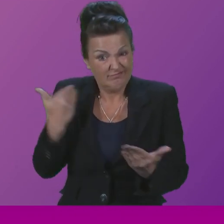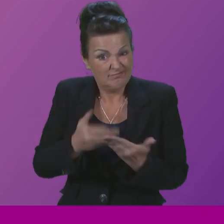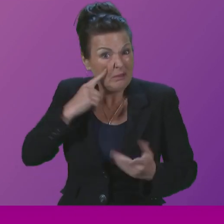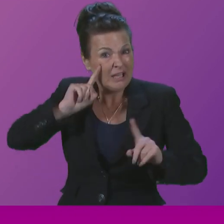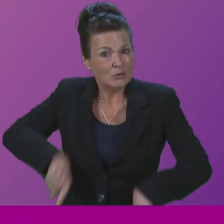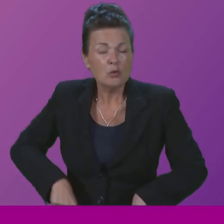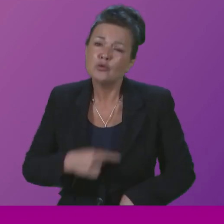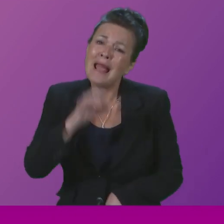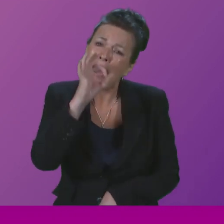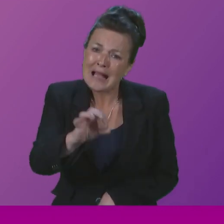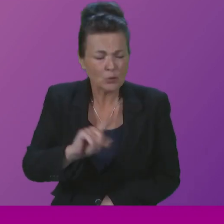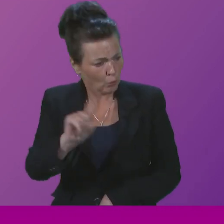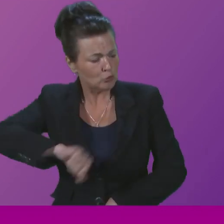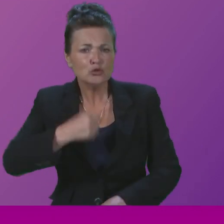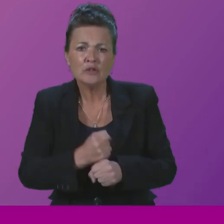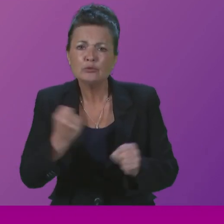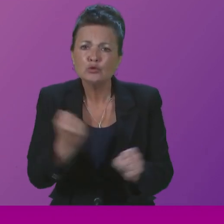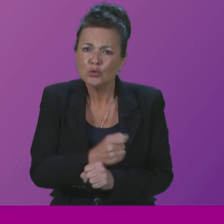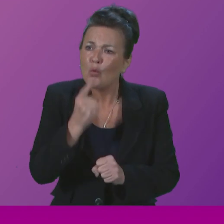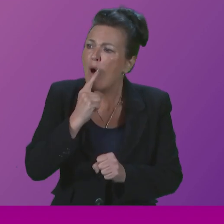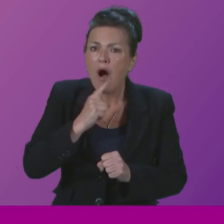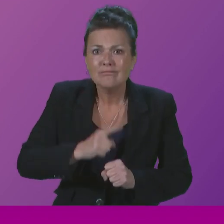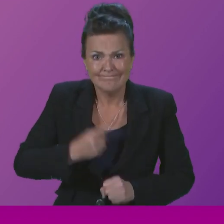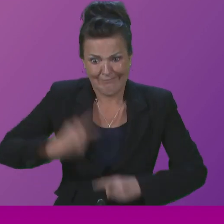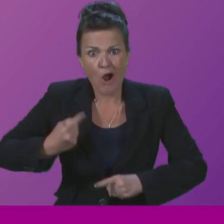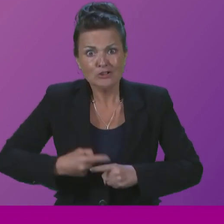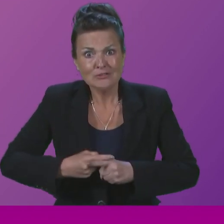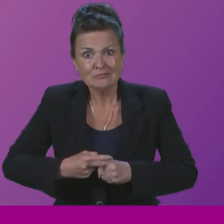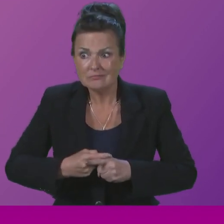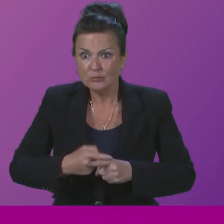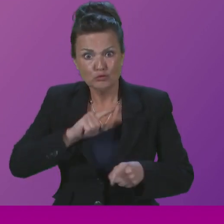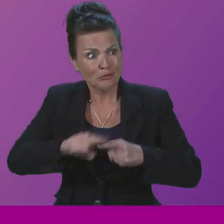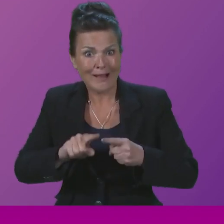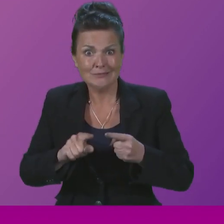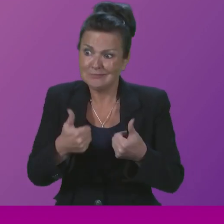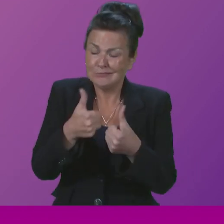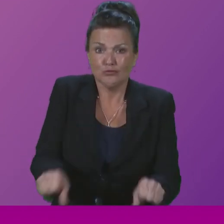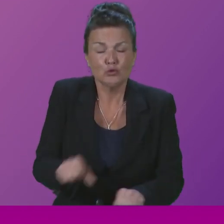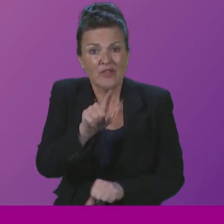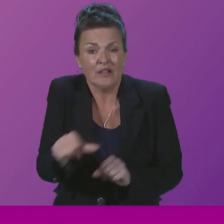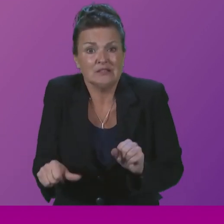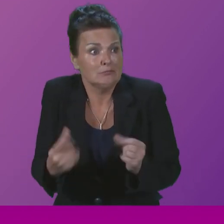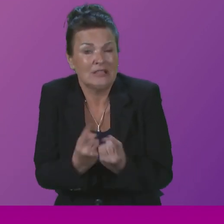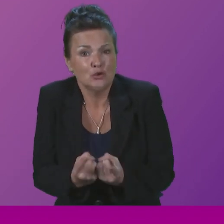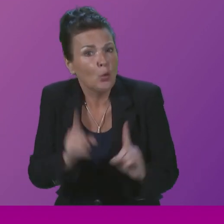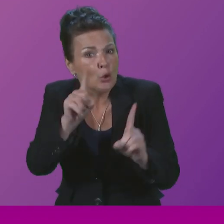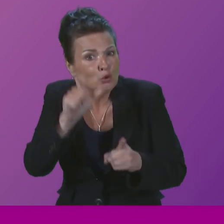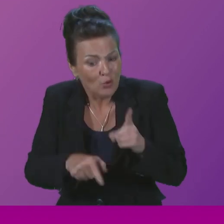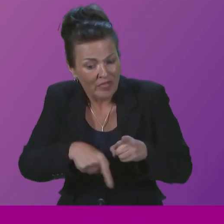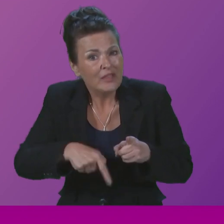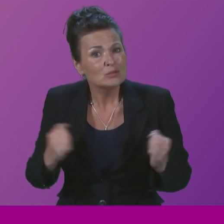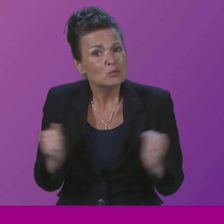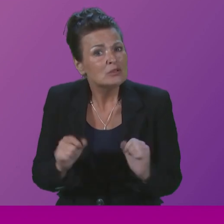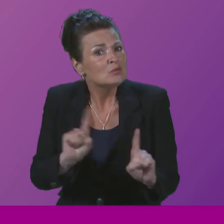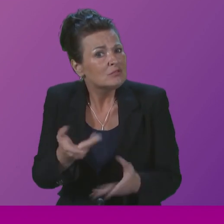will this government do to take steps, step in and alleviate the pressures facing disabled people this winter? First Minister.